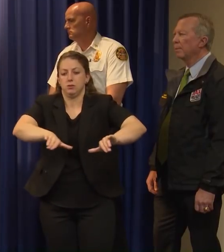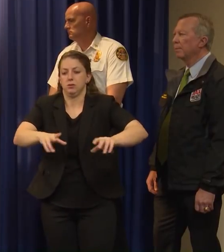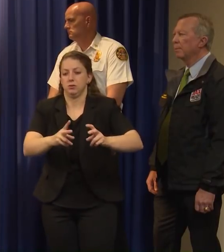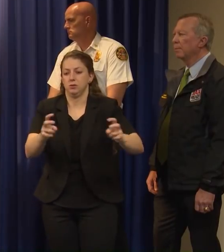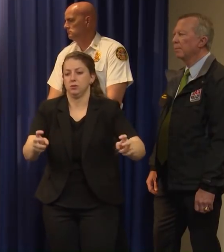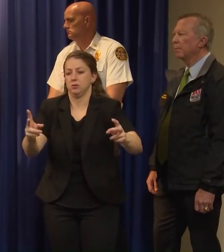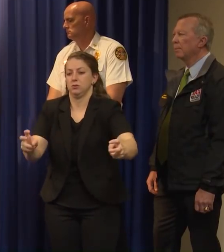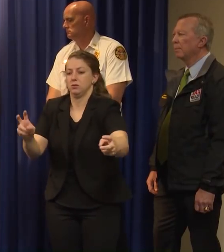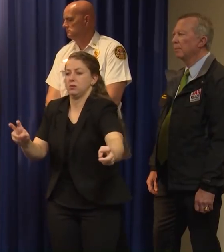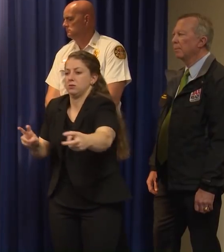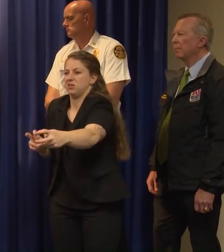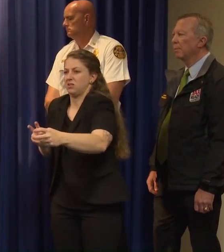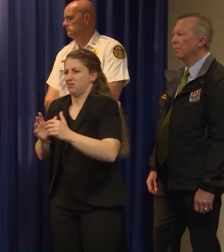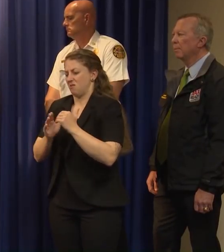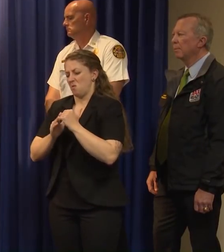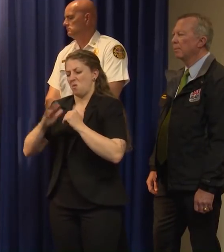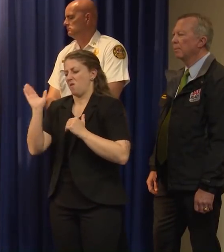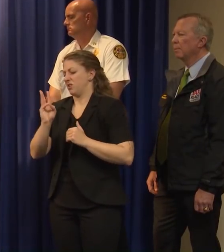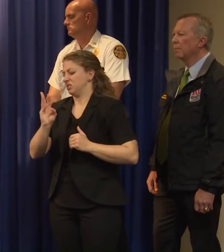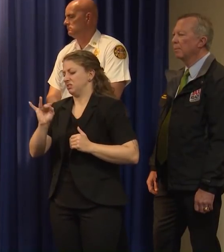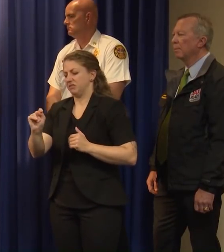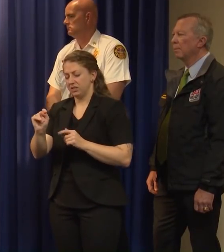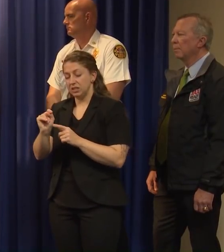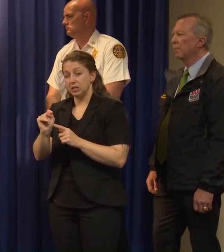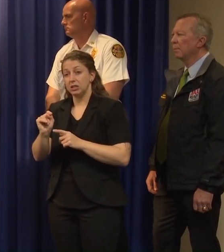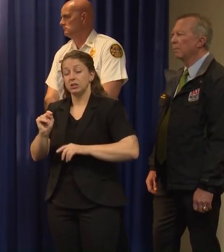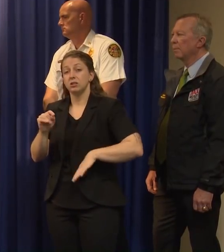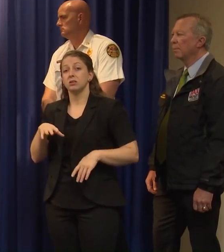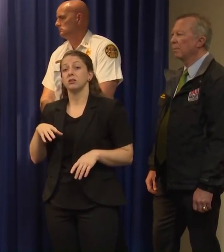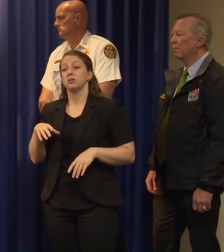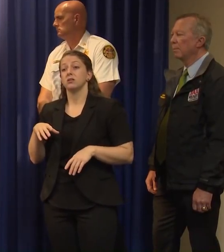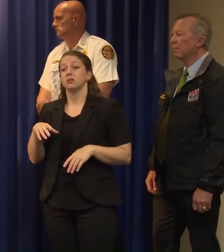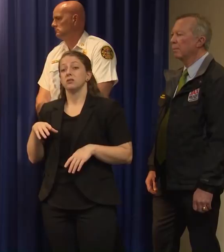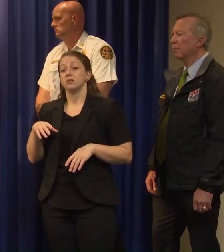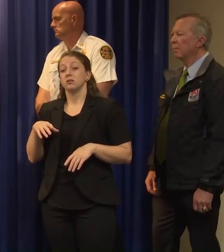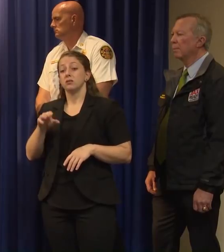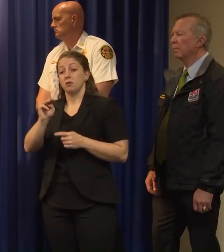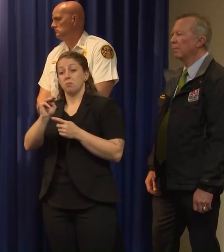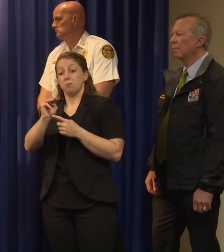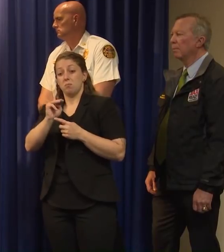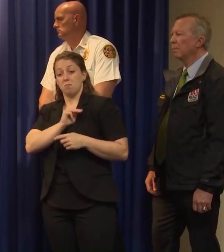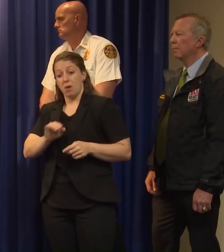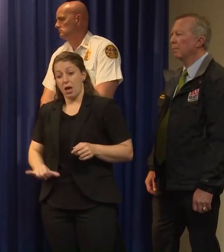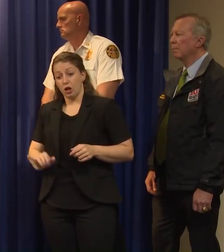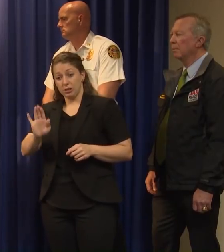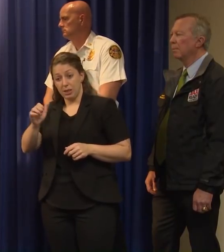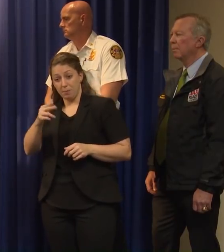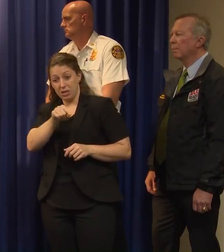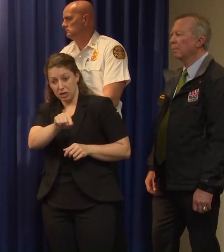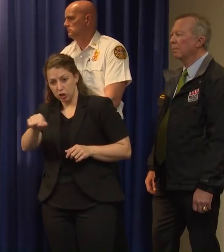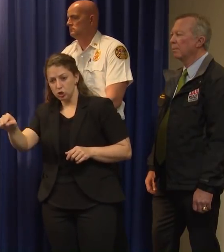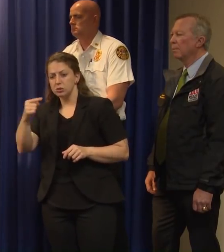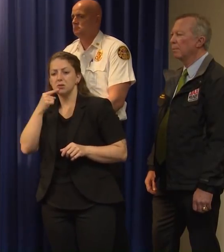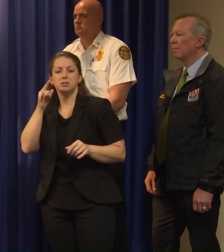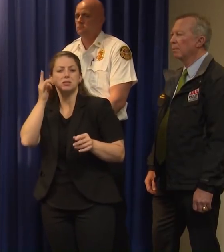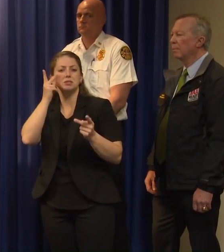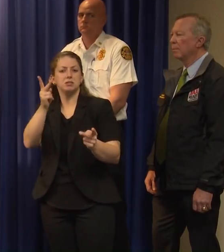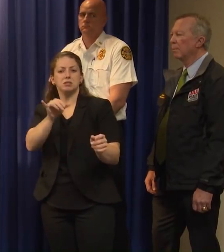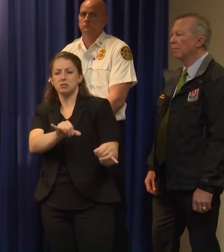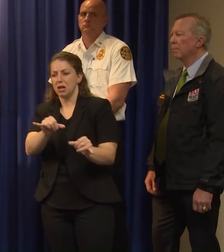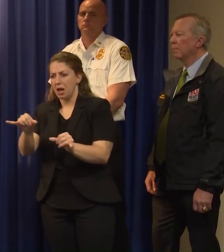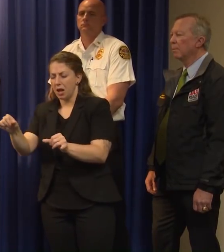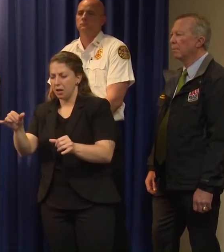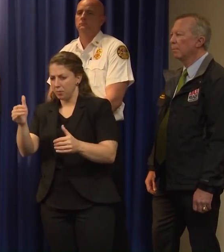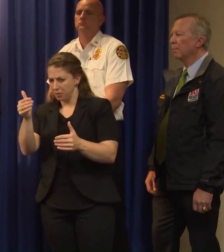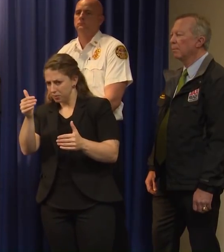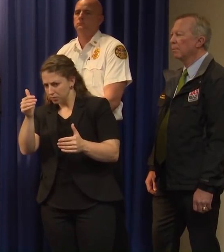than six feet of distance. Uh, I'm told anecdotally from mayors at the beaches that they were seeing the same thing, that people, uh,